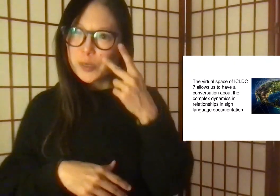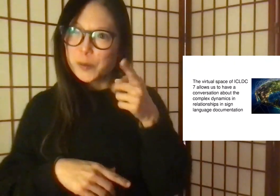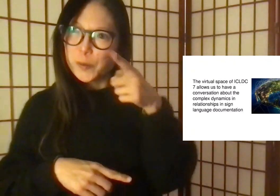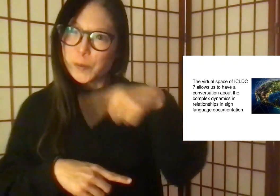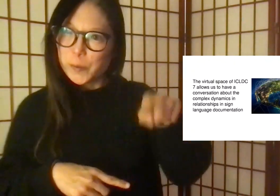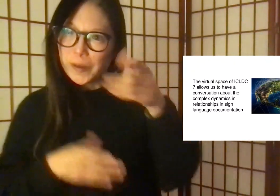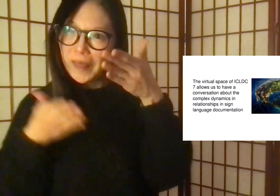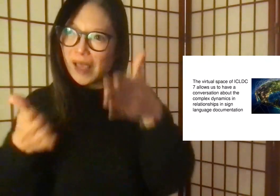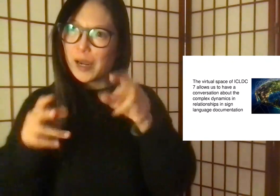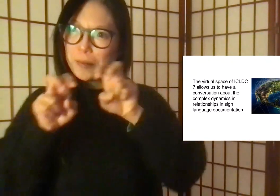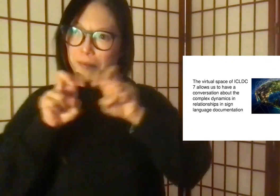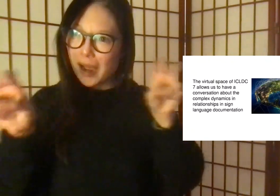looks like.